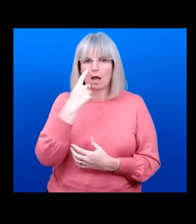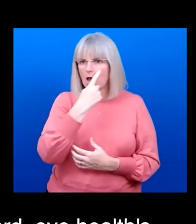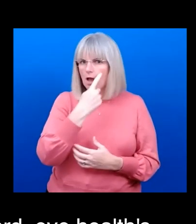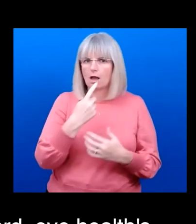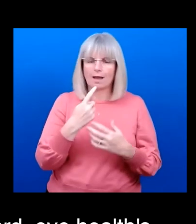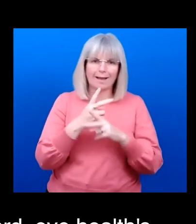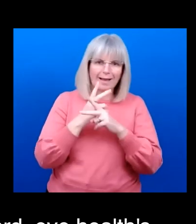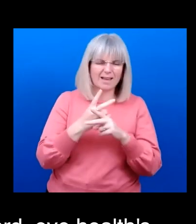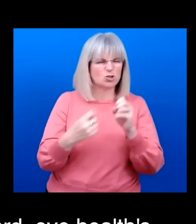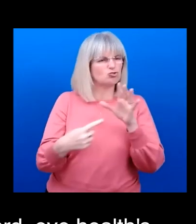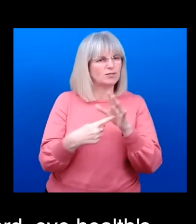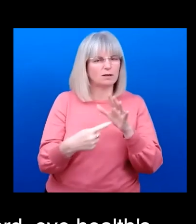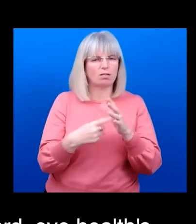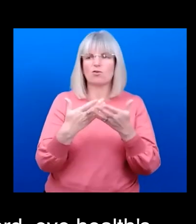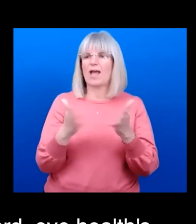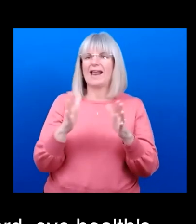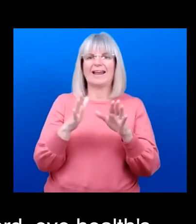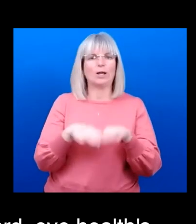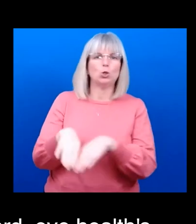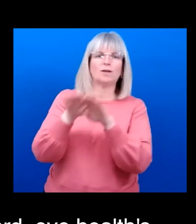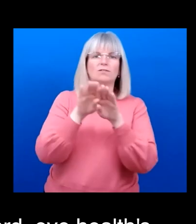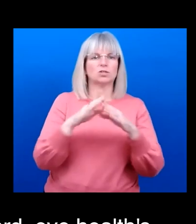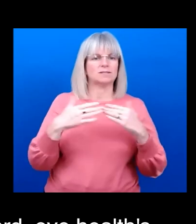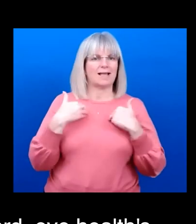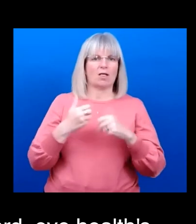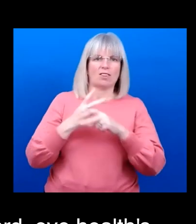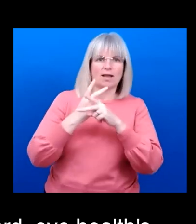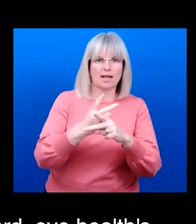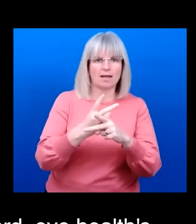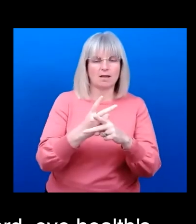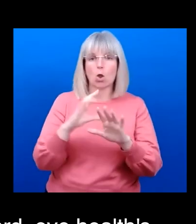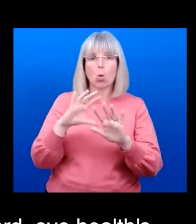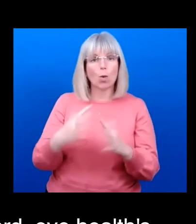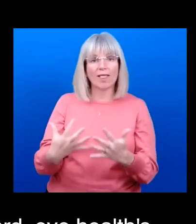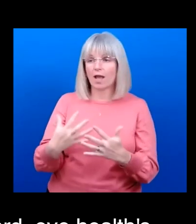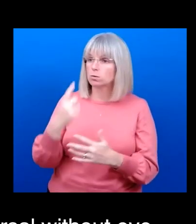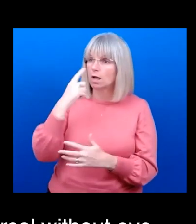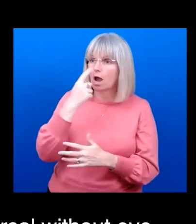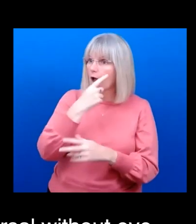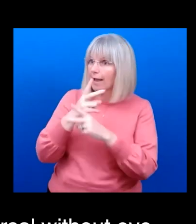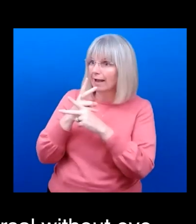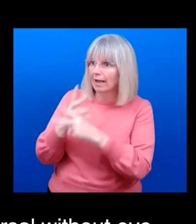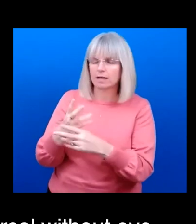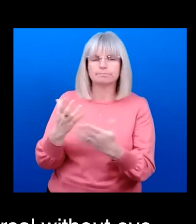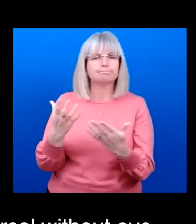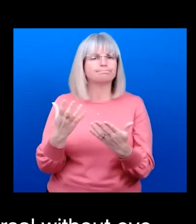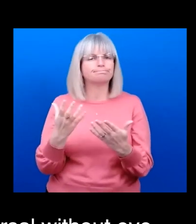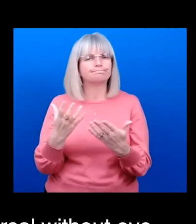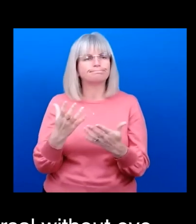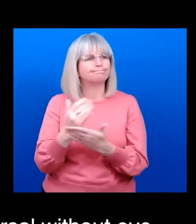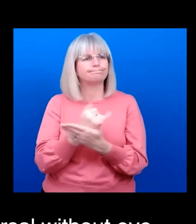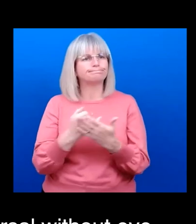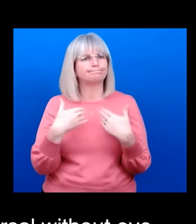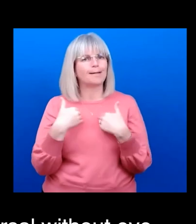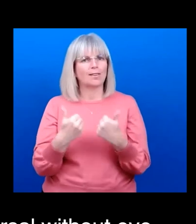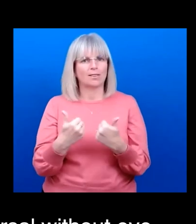coverage isn't universal without eye care. And as Stuart showed so clearly, these indicators are not just great indicators for eye care, but they're